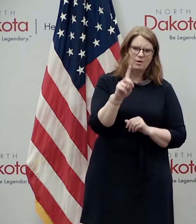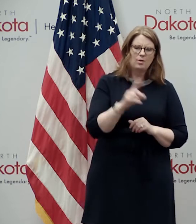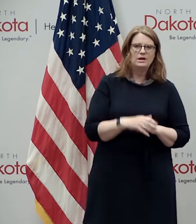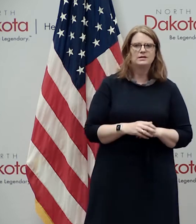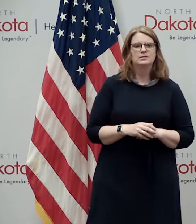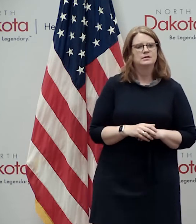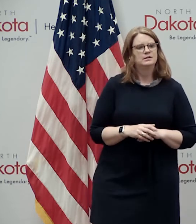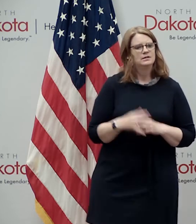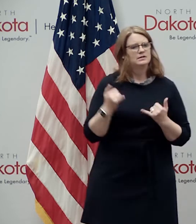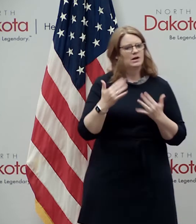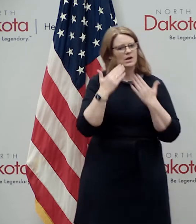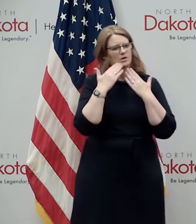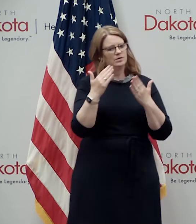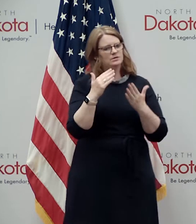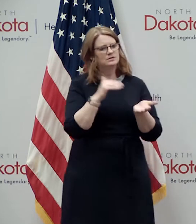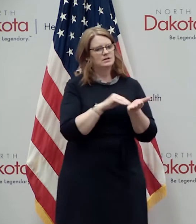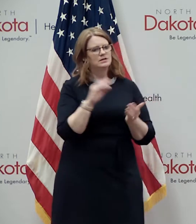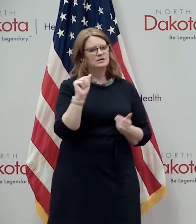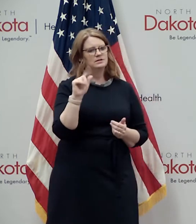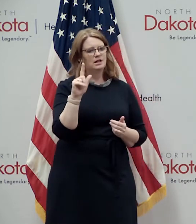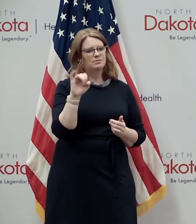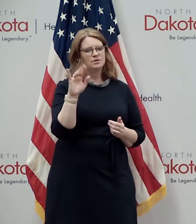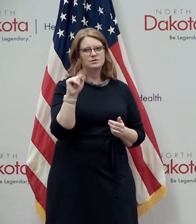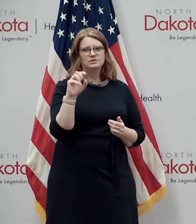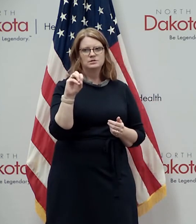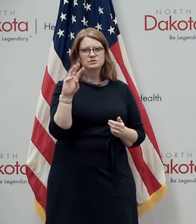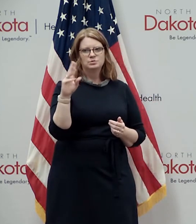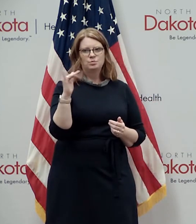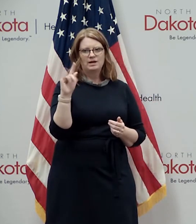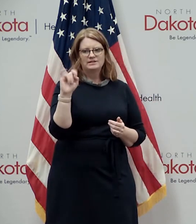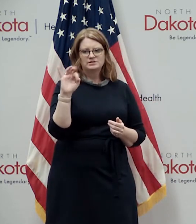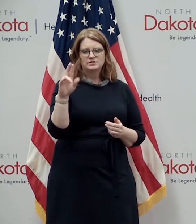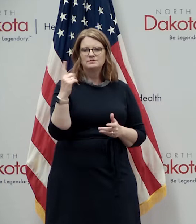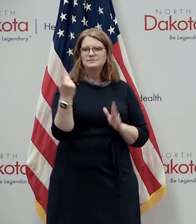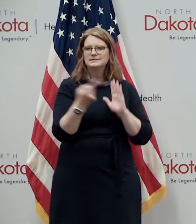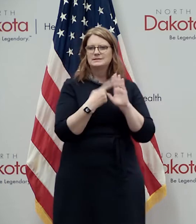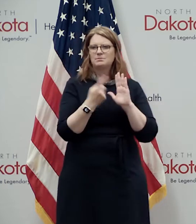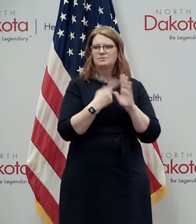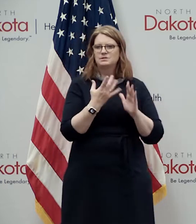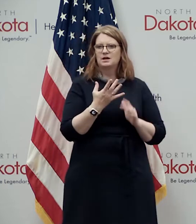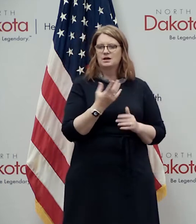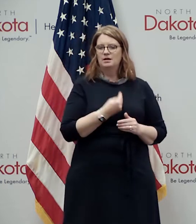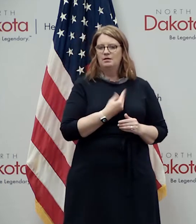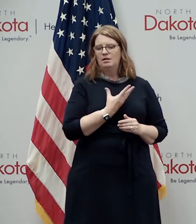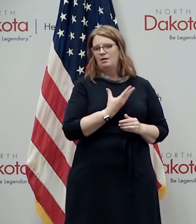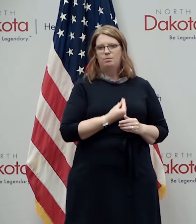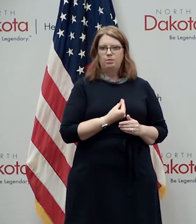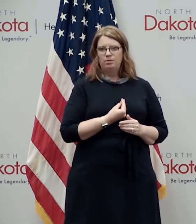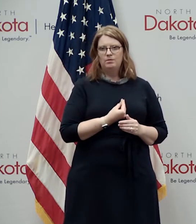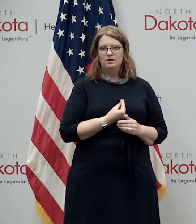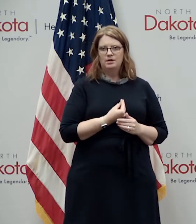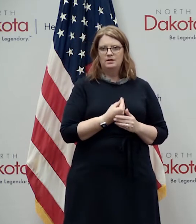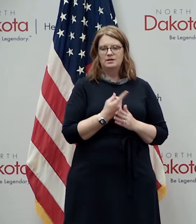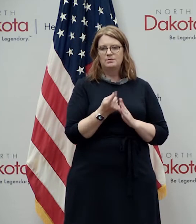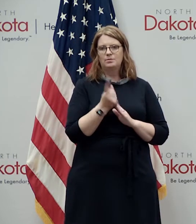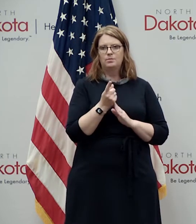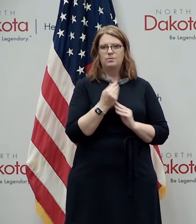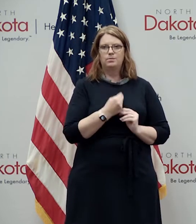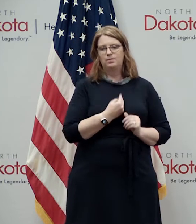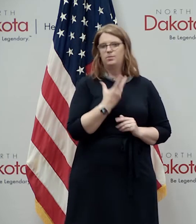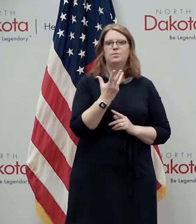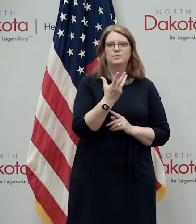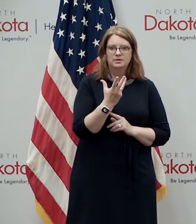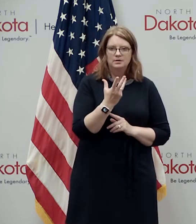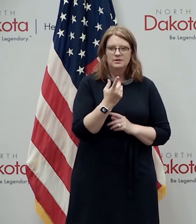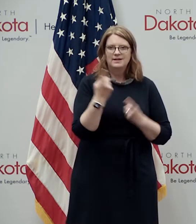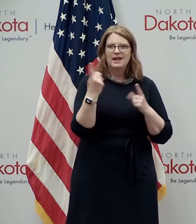right in with our gratitude quote dr albert schweitzer said sometimes our light goes out but is blown again into instant flame by